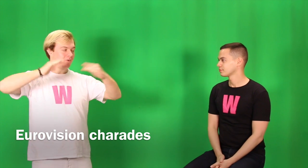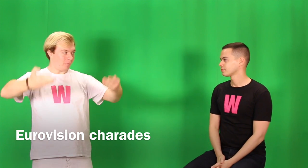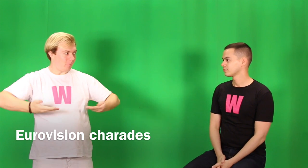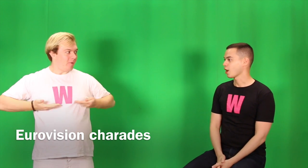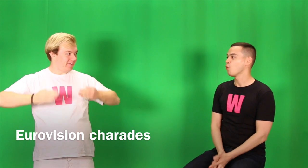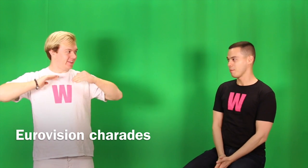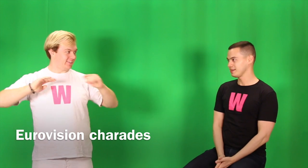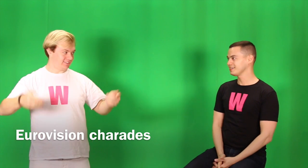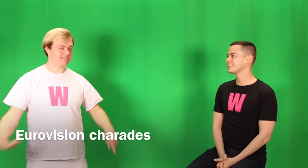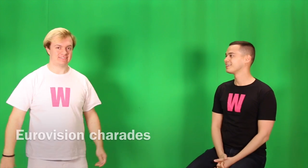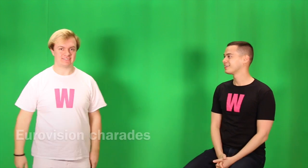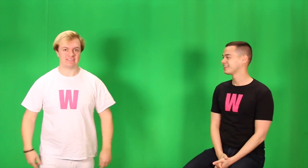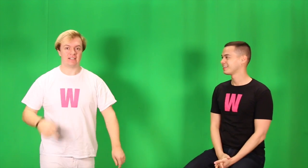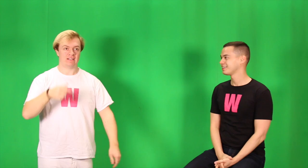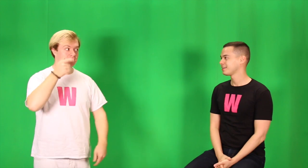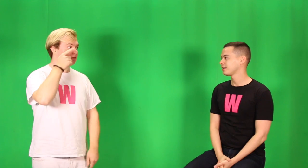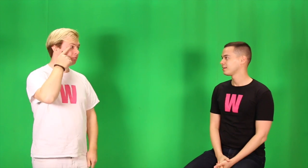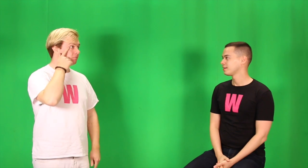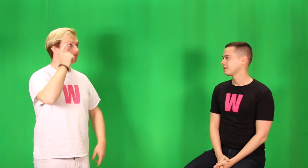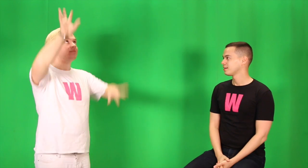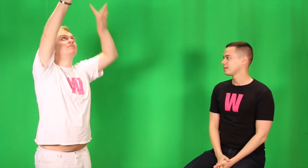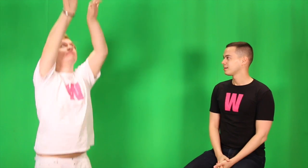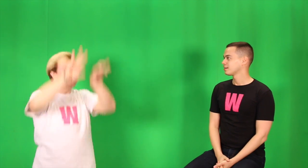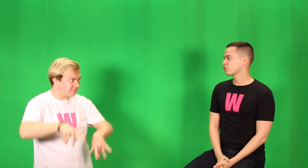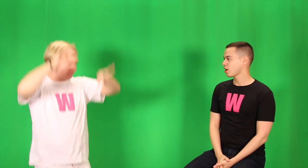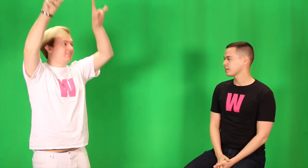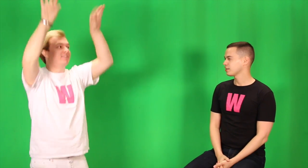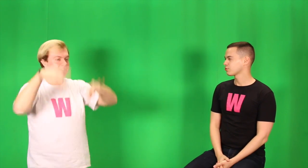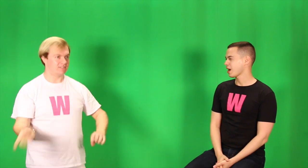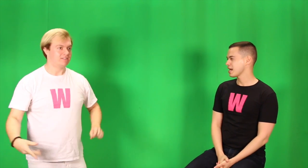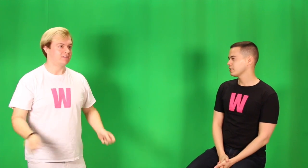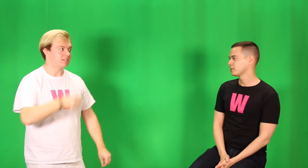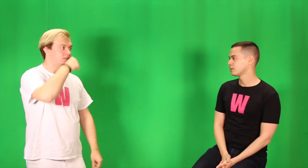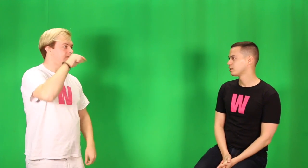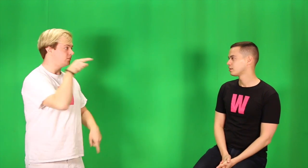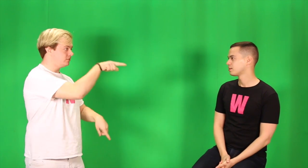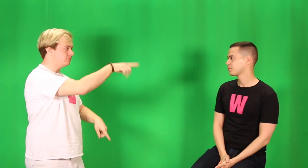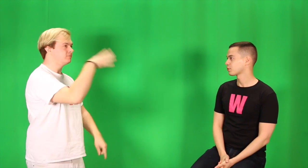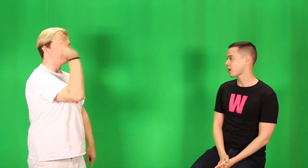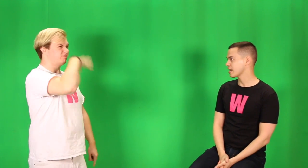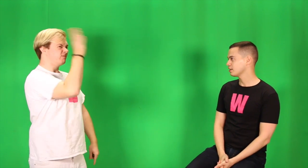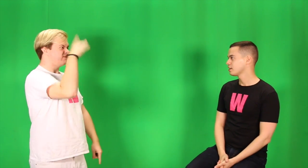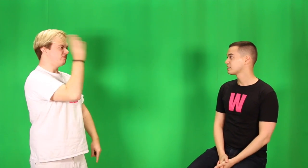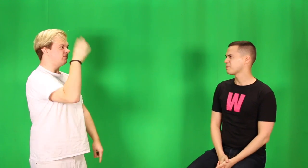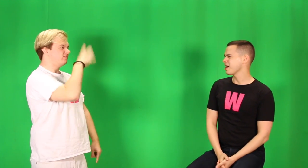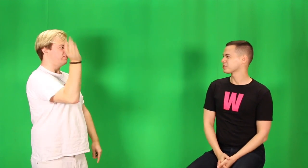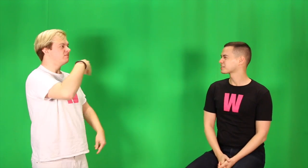A woman, crying, rain, rain, smells,